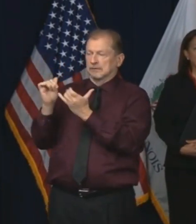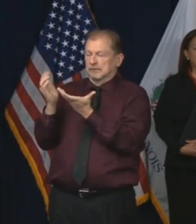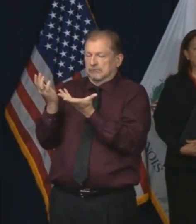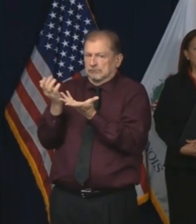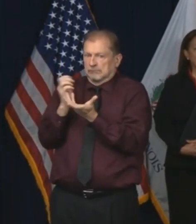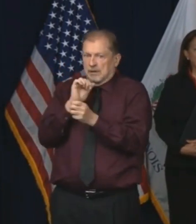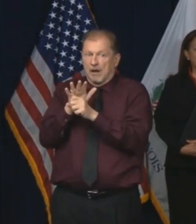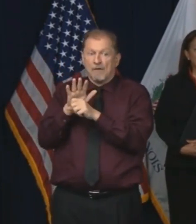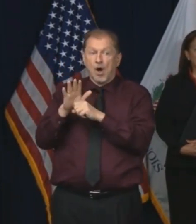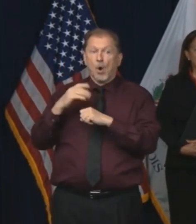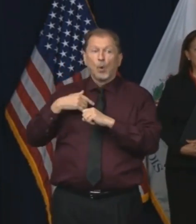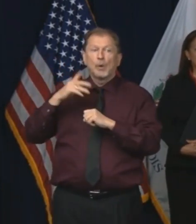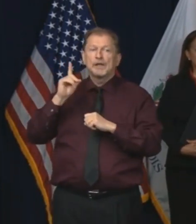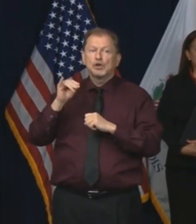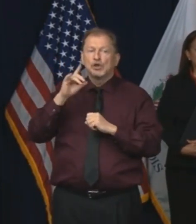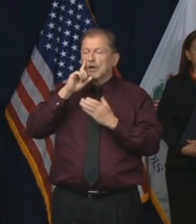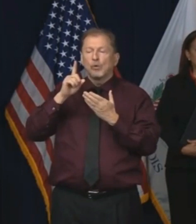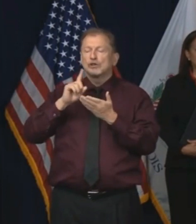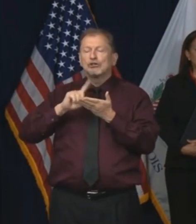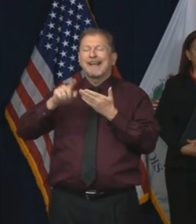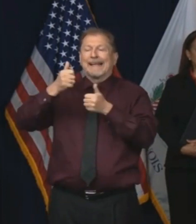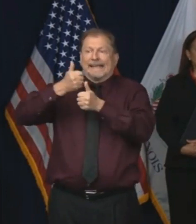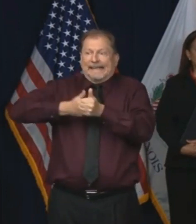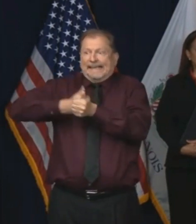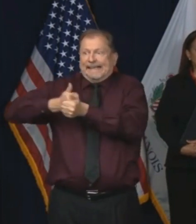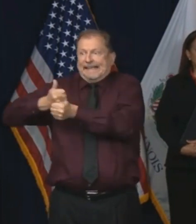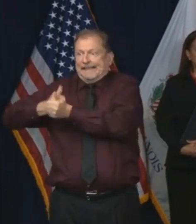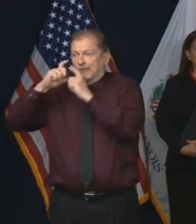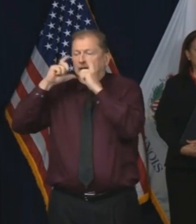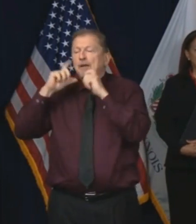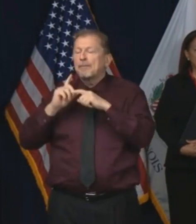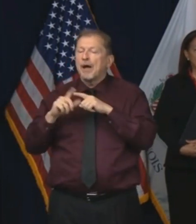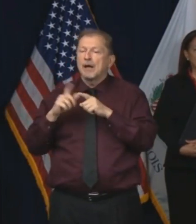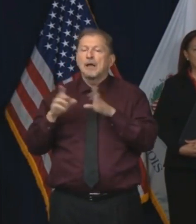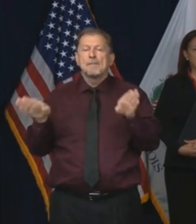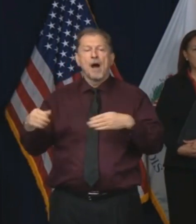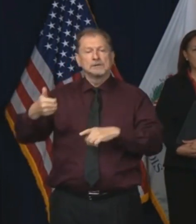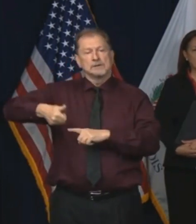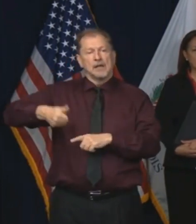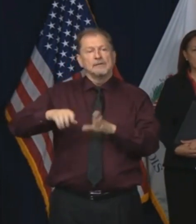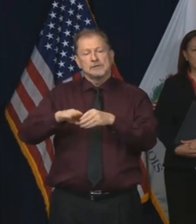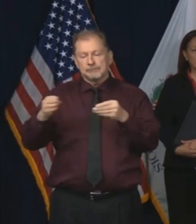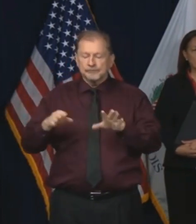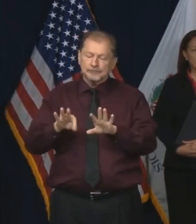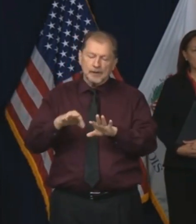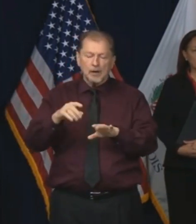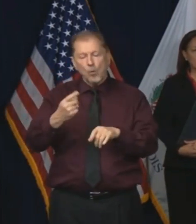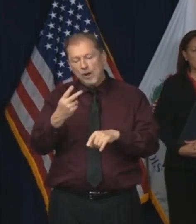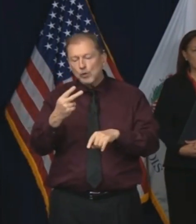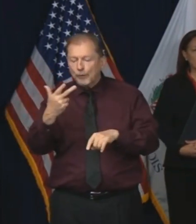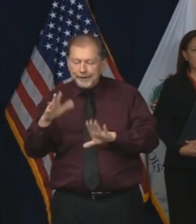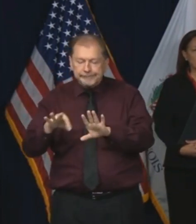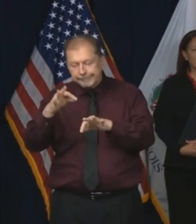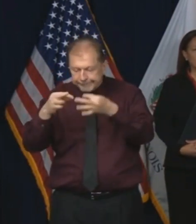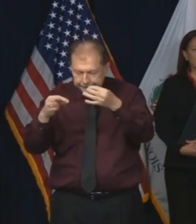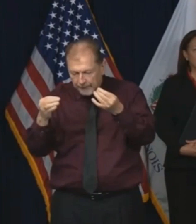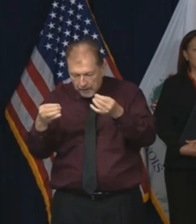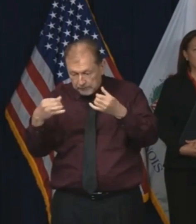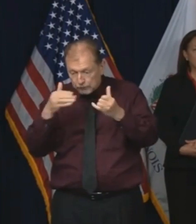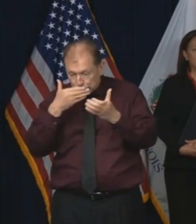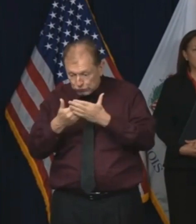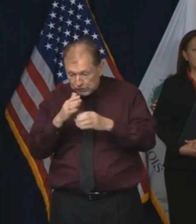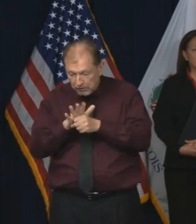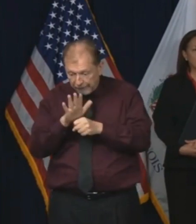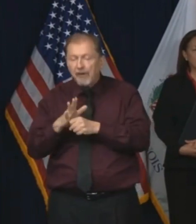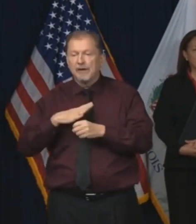We check those. We spot check them. You can't really check every mask. But, you we open the boxes and we typically will take some sample out of a box